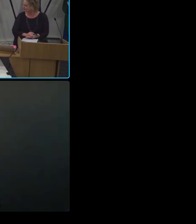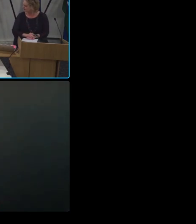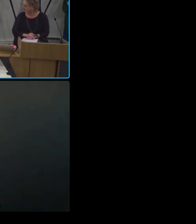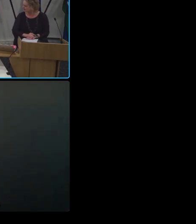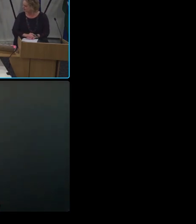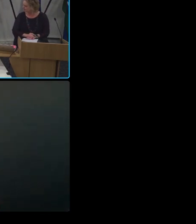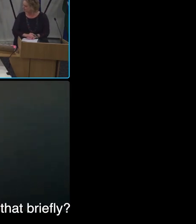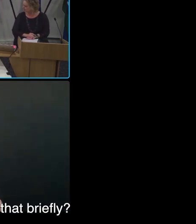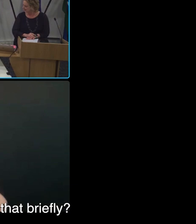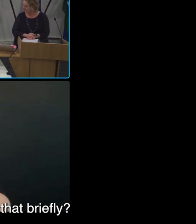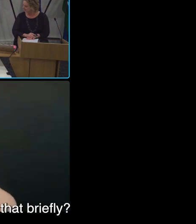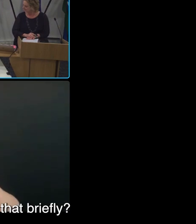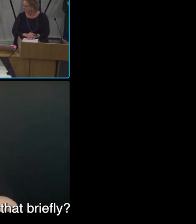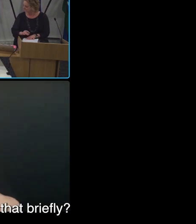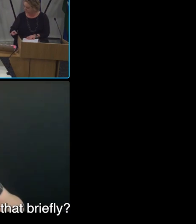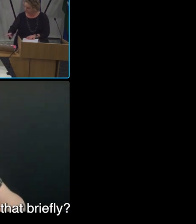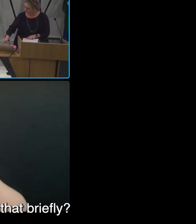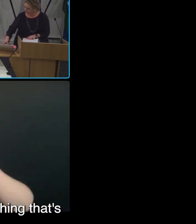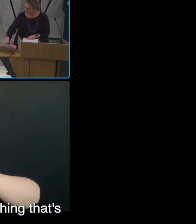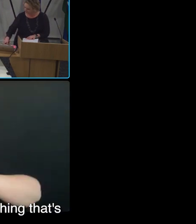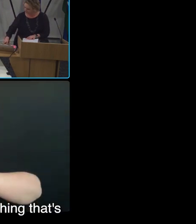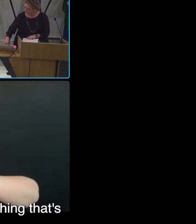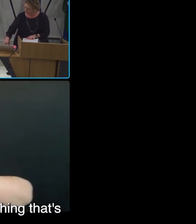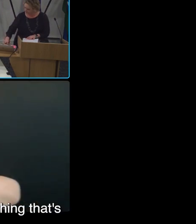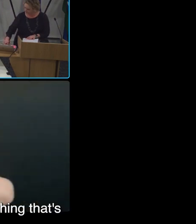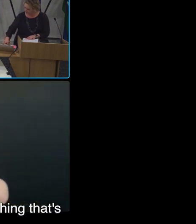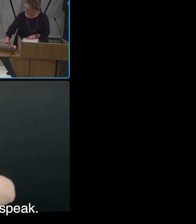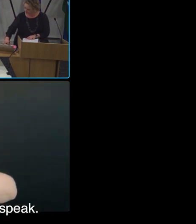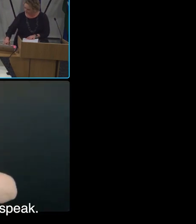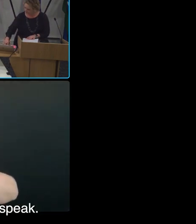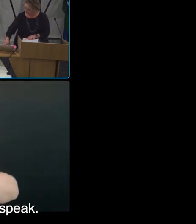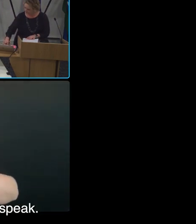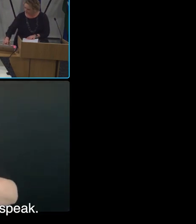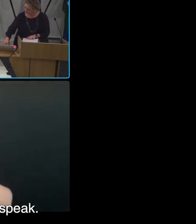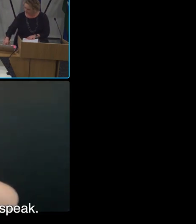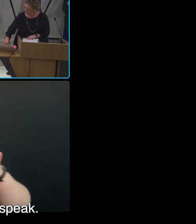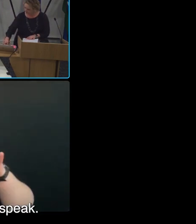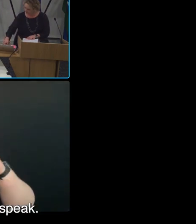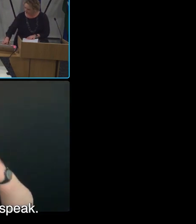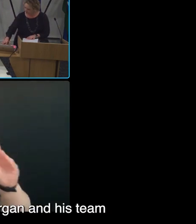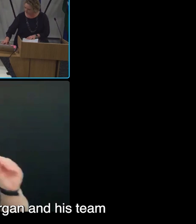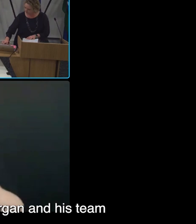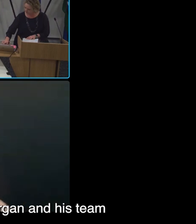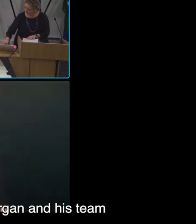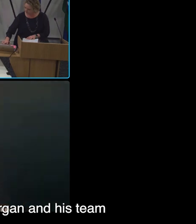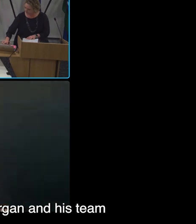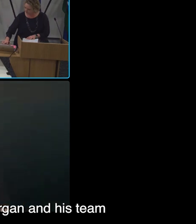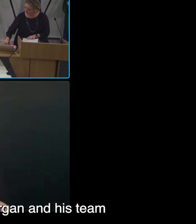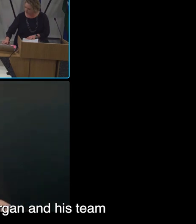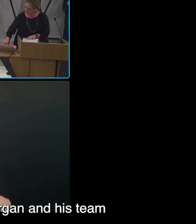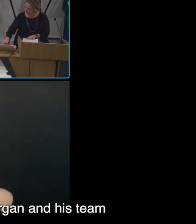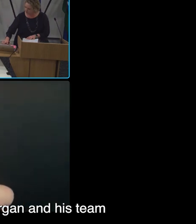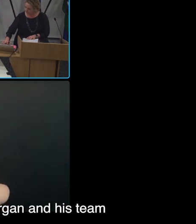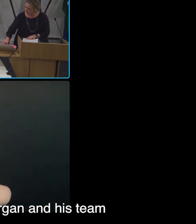people at the right time. Do want to comment on that briefly? So I know that's something that's currently in train as we speak. One of our colleagues, Nick